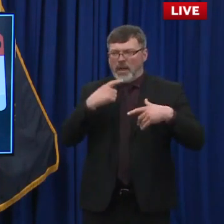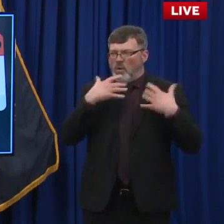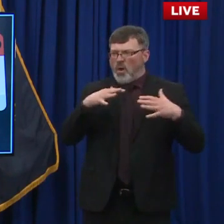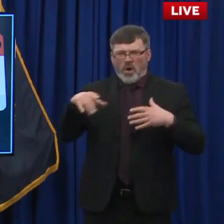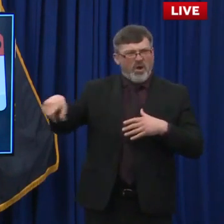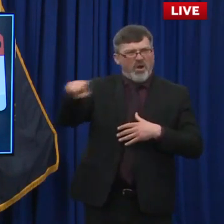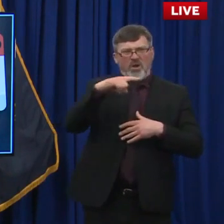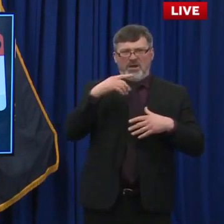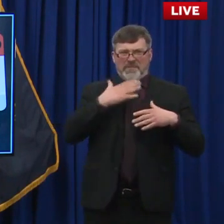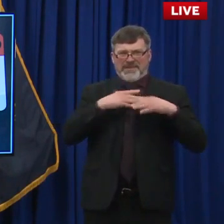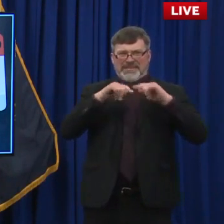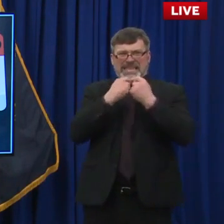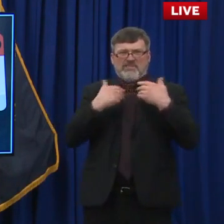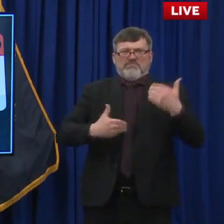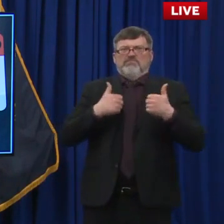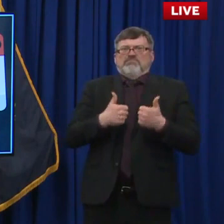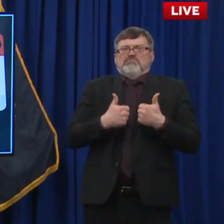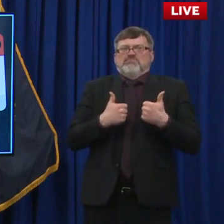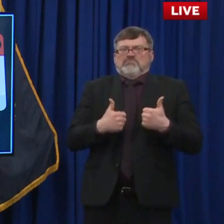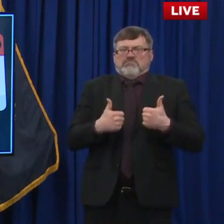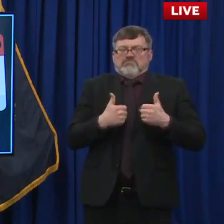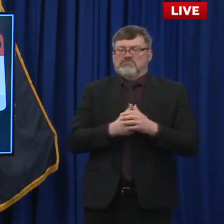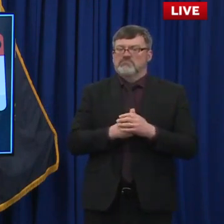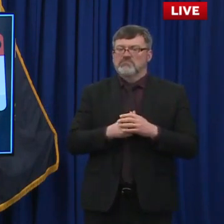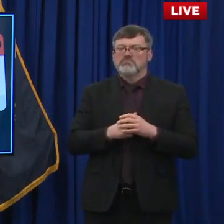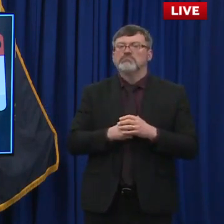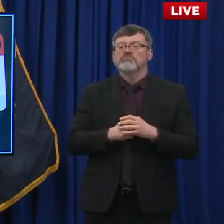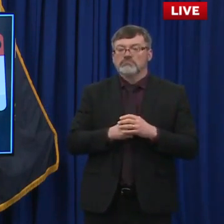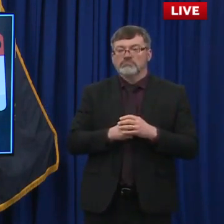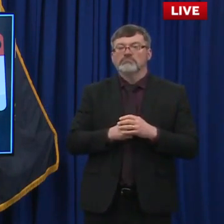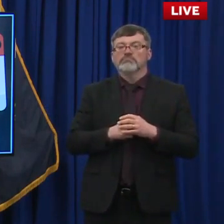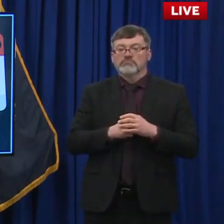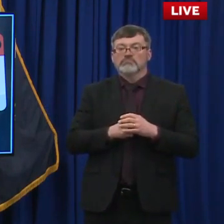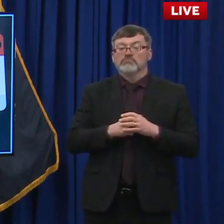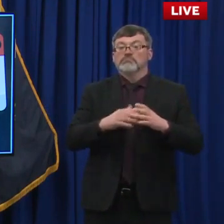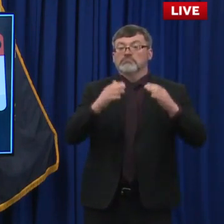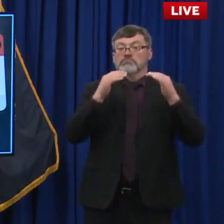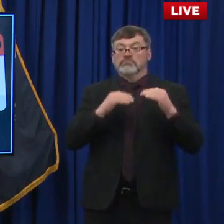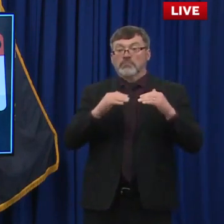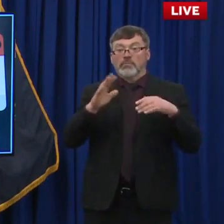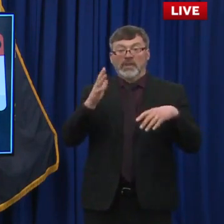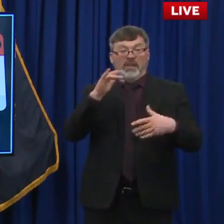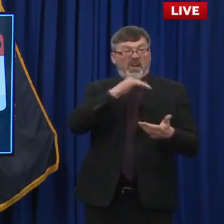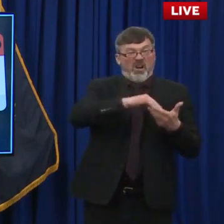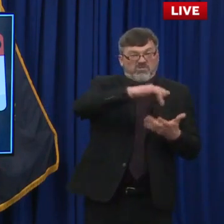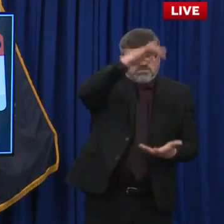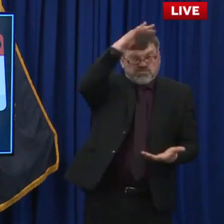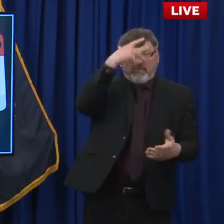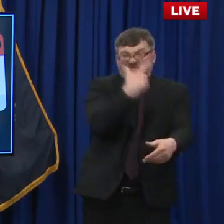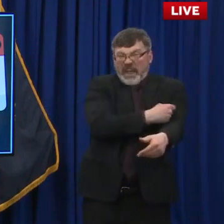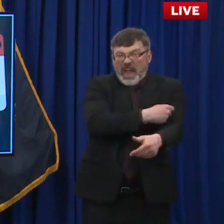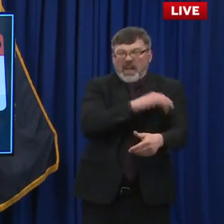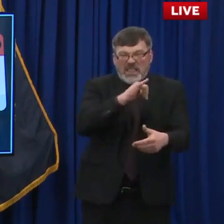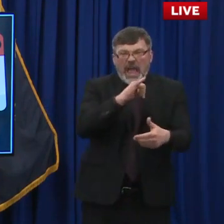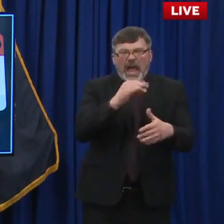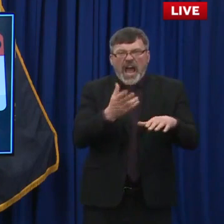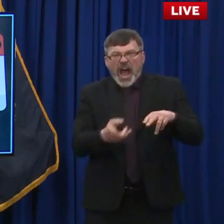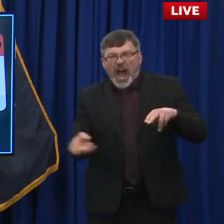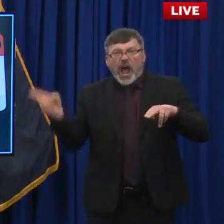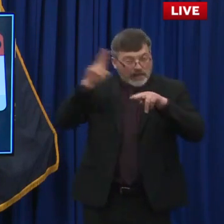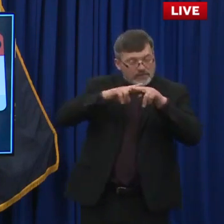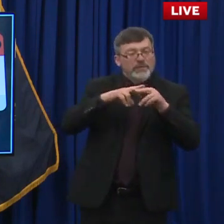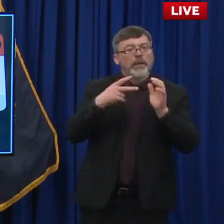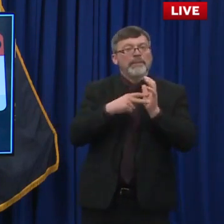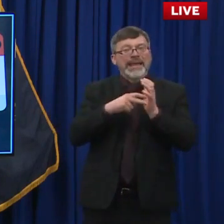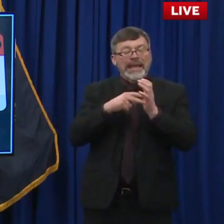Um, and again, as we continue to vaccinate folks, we get closer and have more ability to do everything from ease up restrictions and